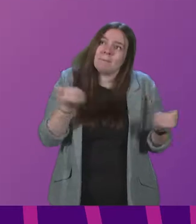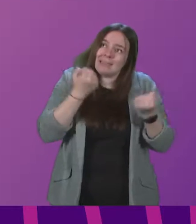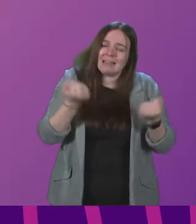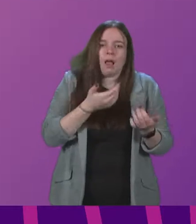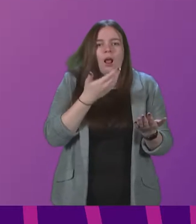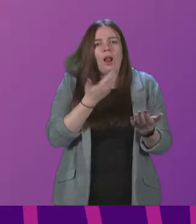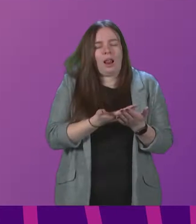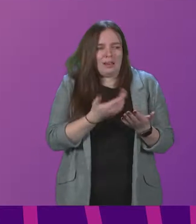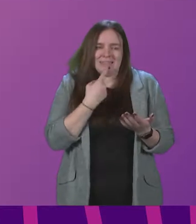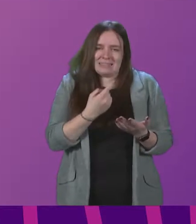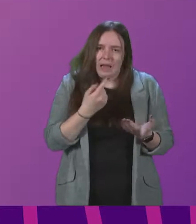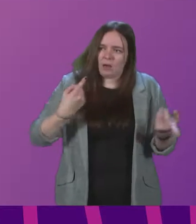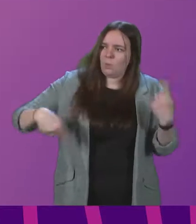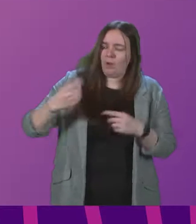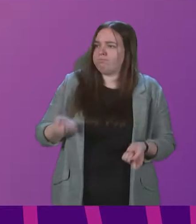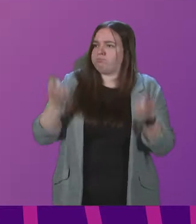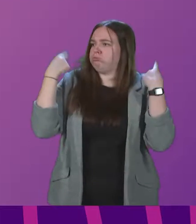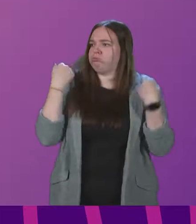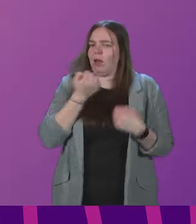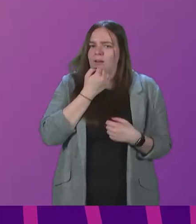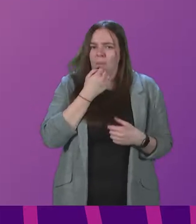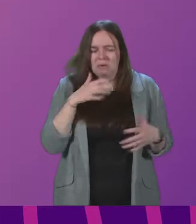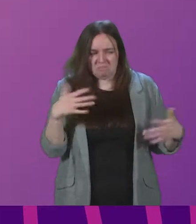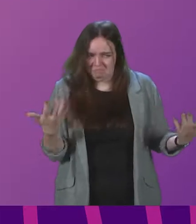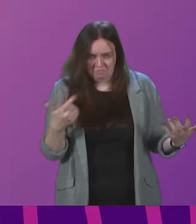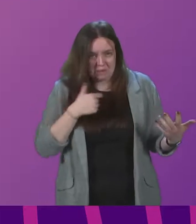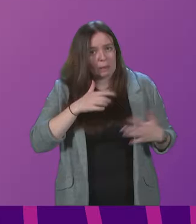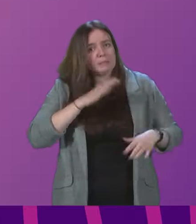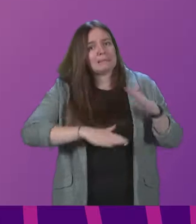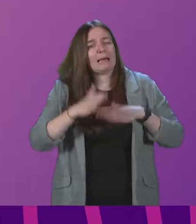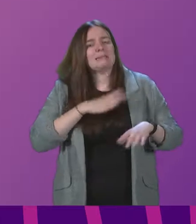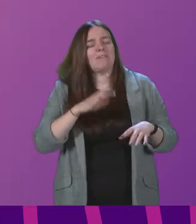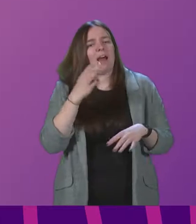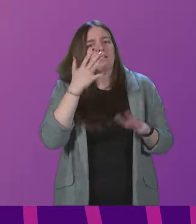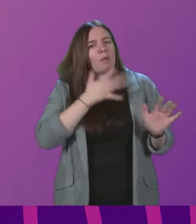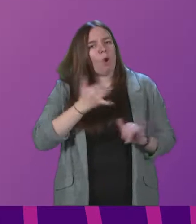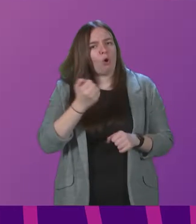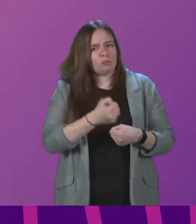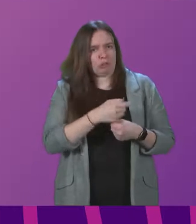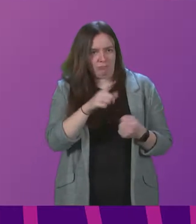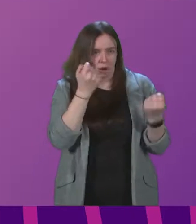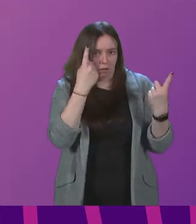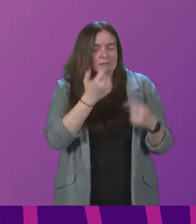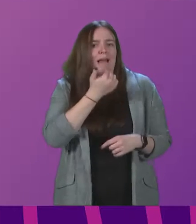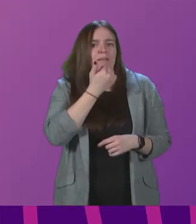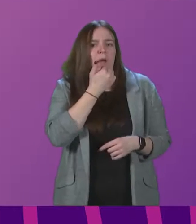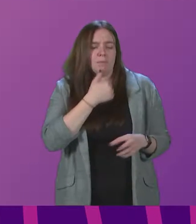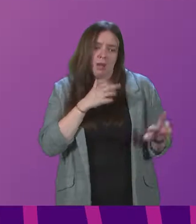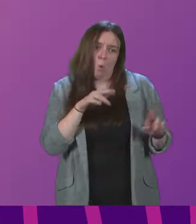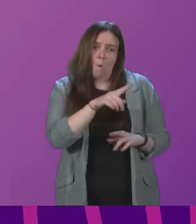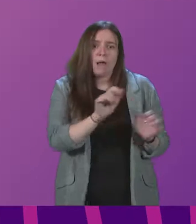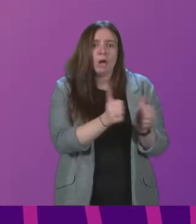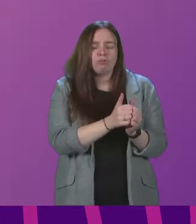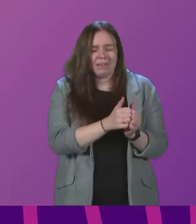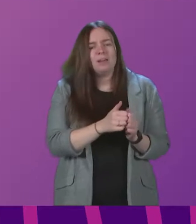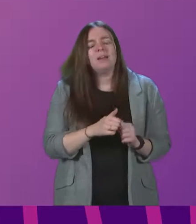that the rest of us just don't understand the numbers. Well, I'm more than satisfied that the Auditor-General understands the numbers, and I hope she does too. And